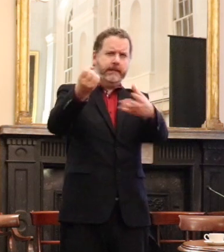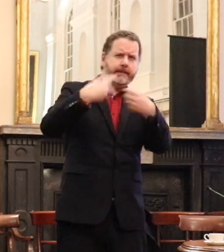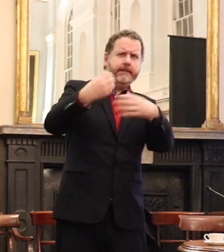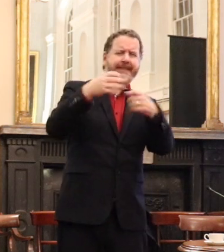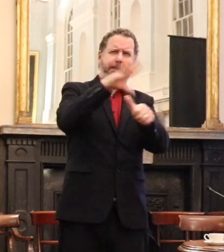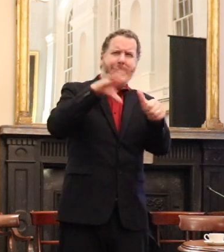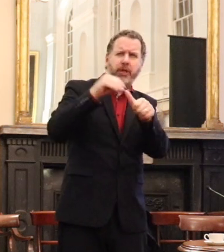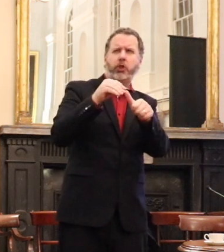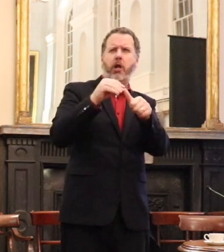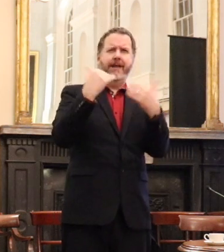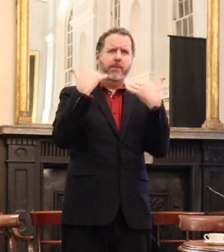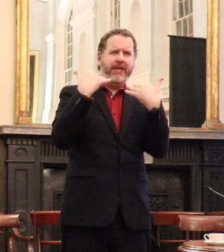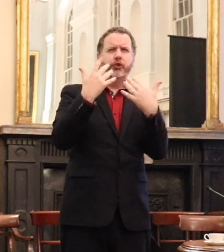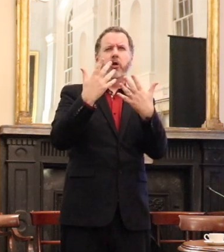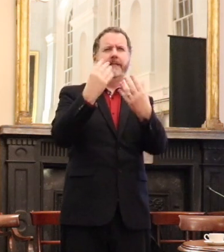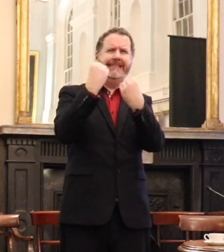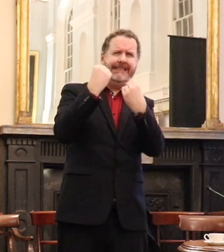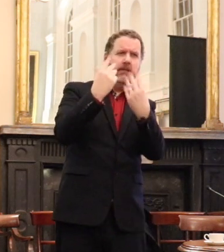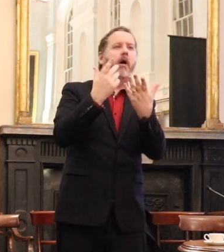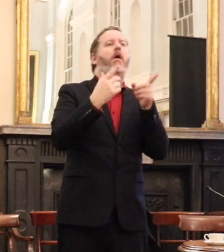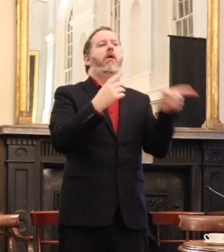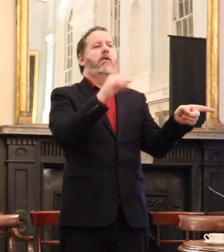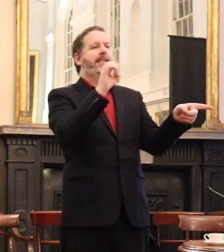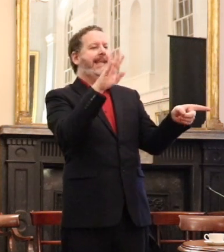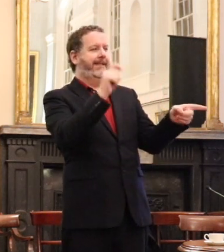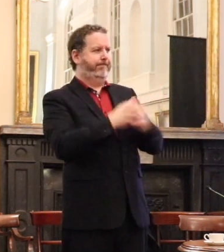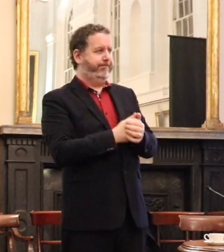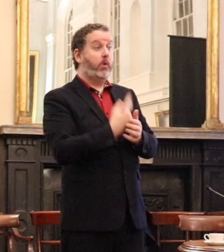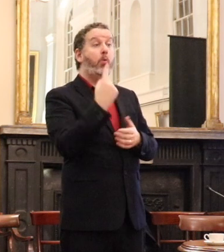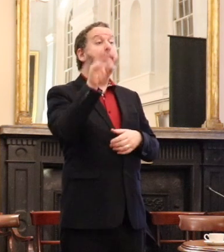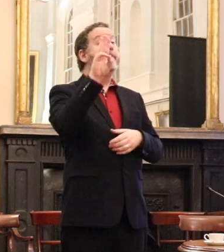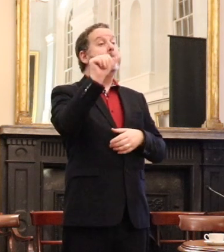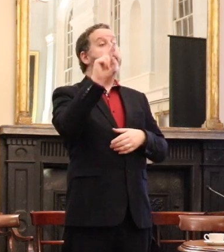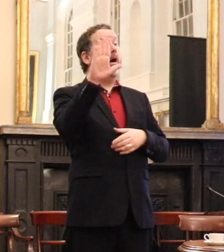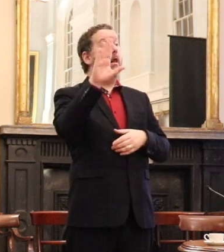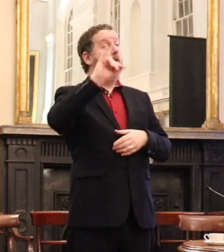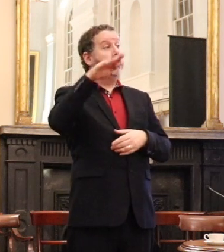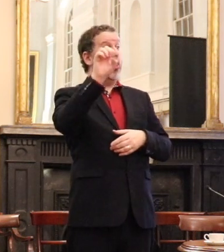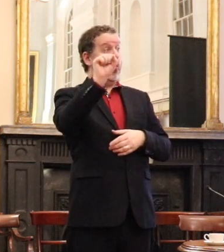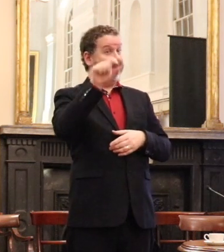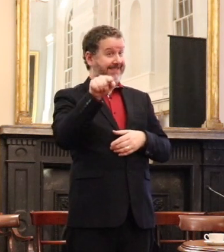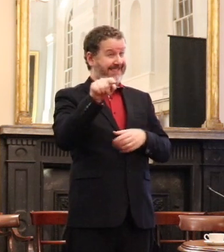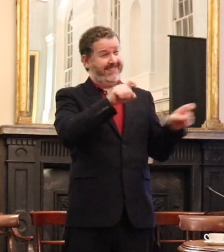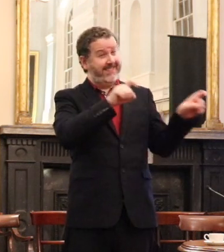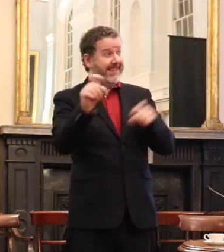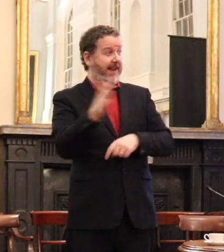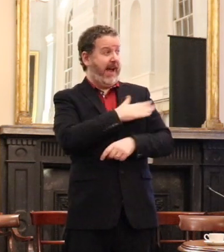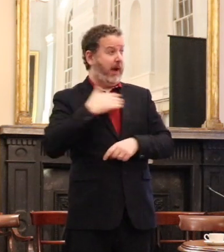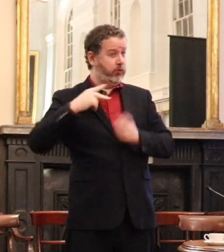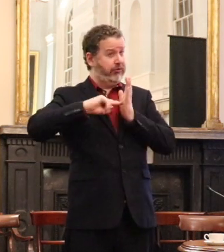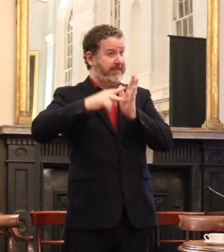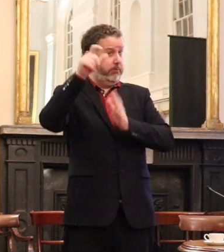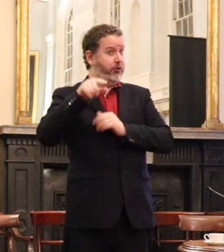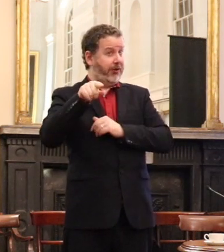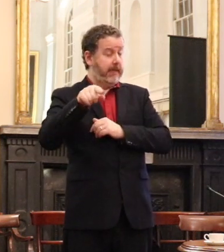because people needed a service in that area. And Paul Joseph who is still our senior policy analyst who was receiving became that